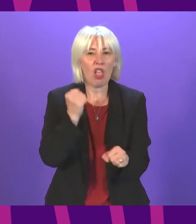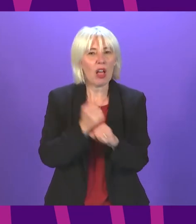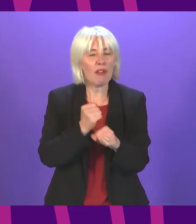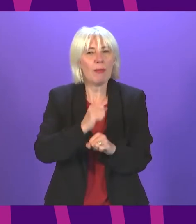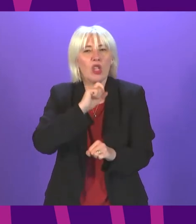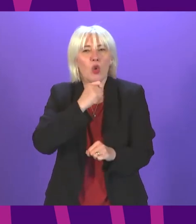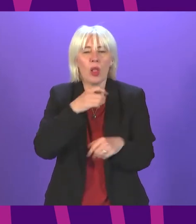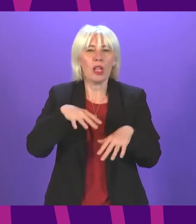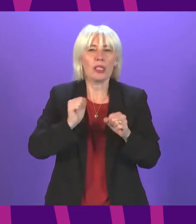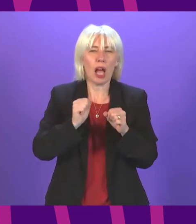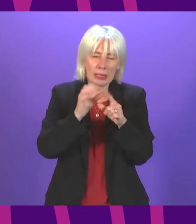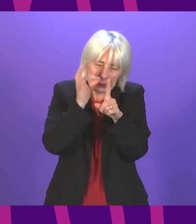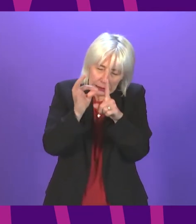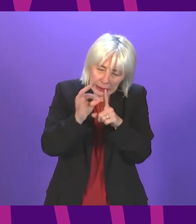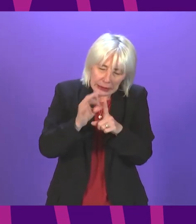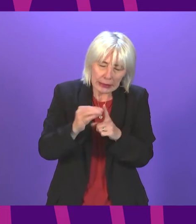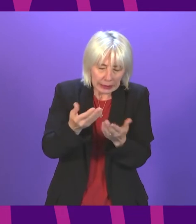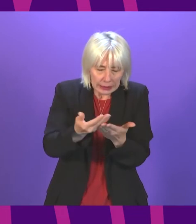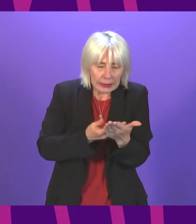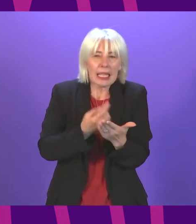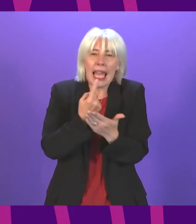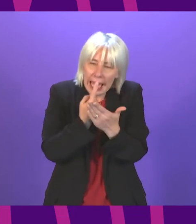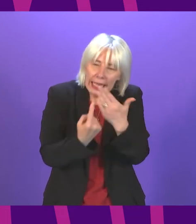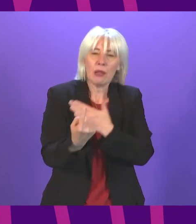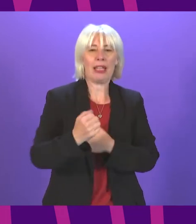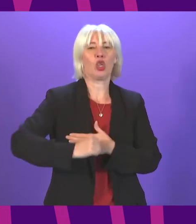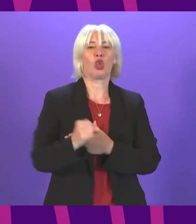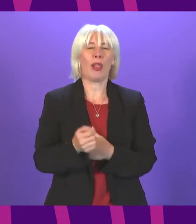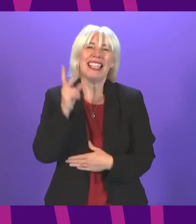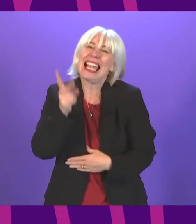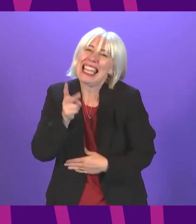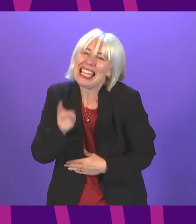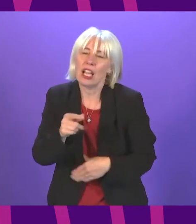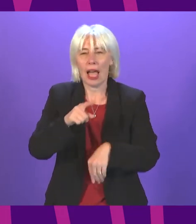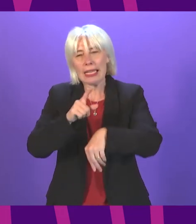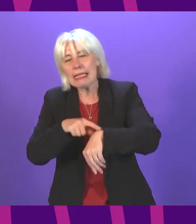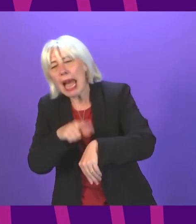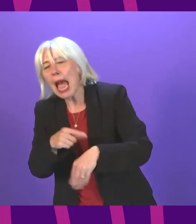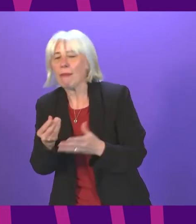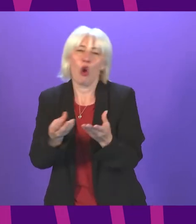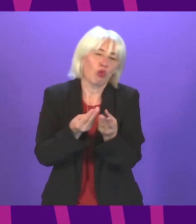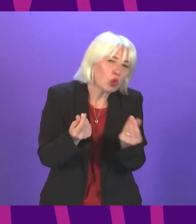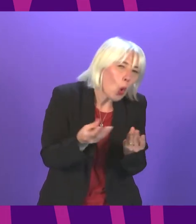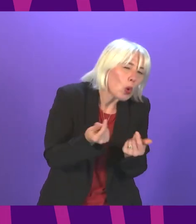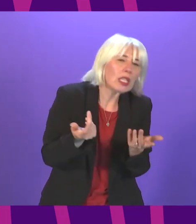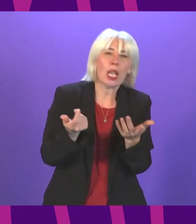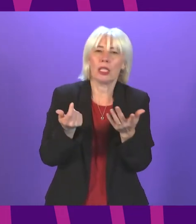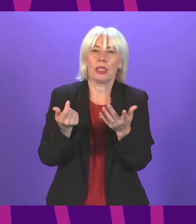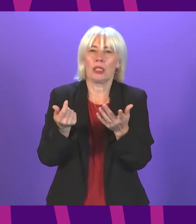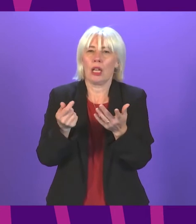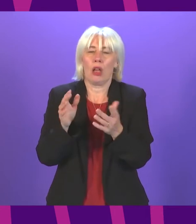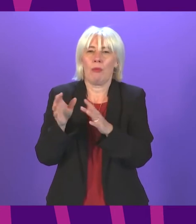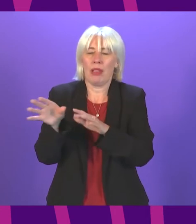on a detailed prospectus for an independent Scotland, taking time and resources away from the